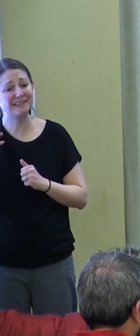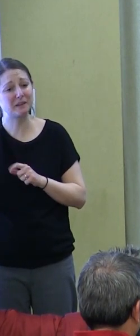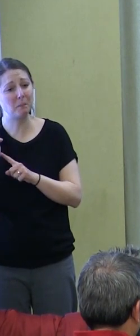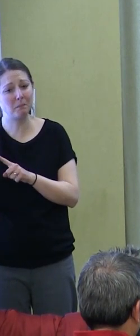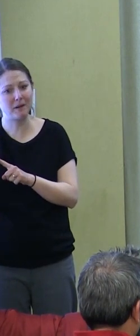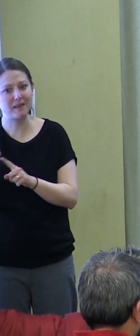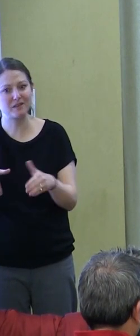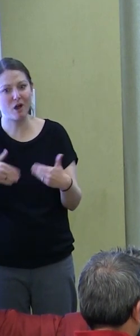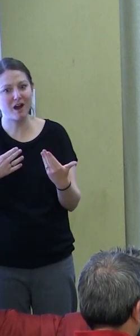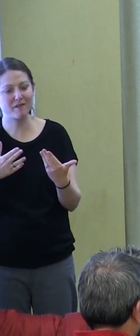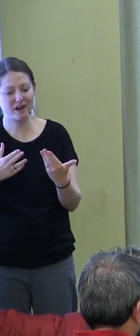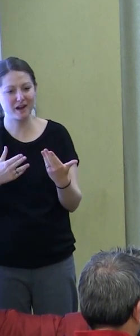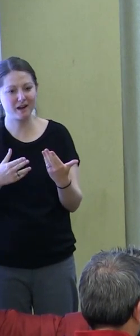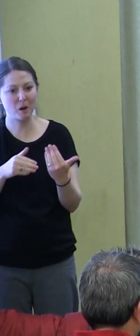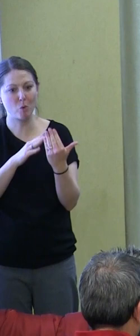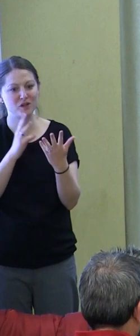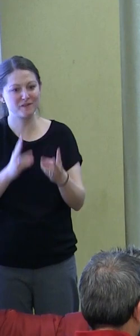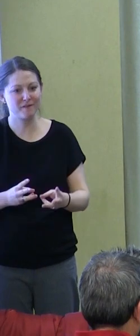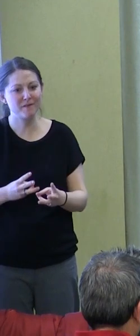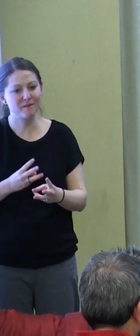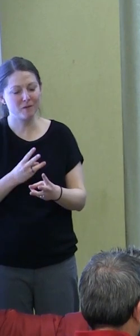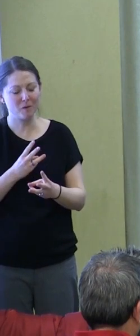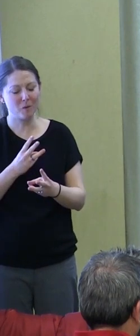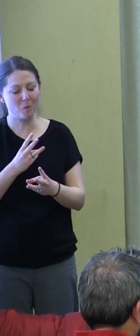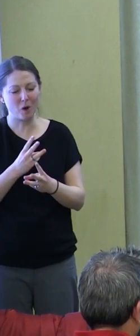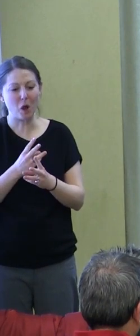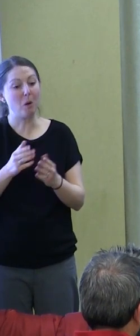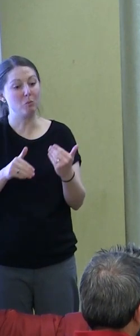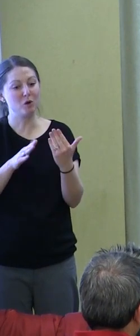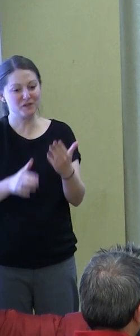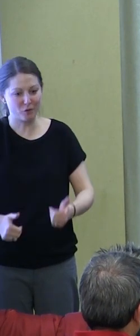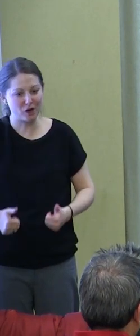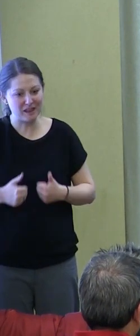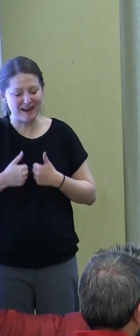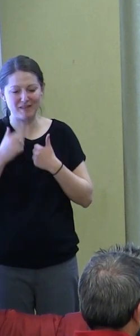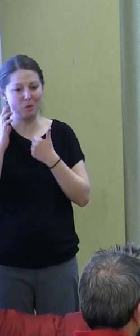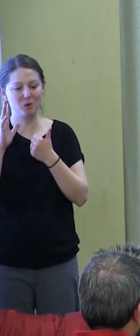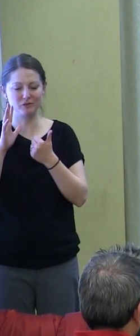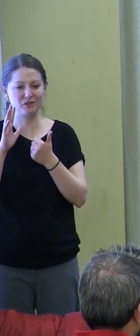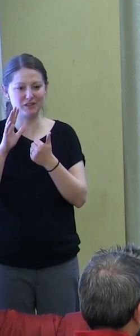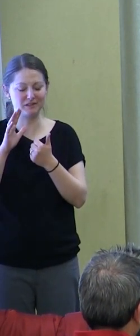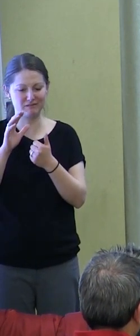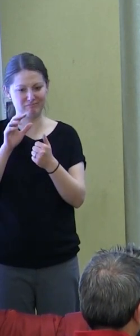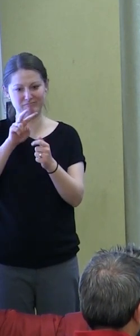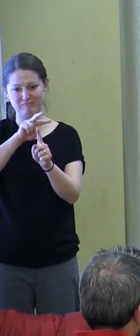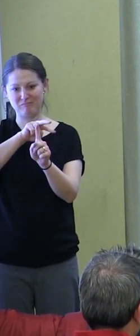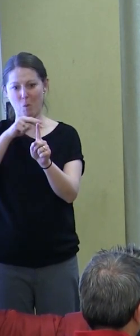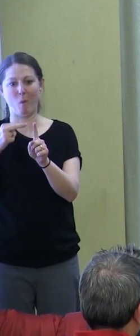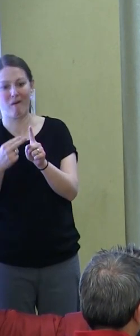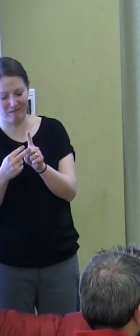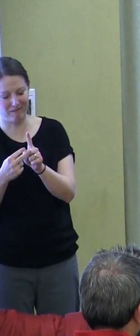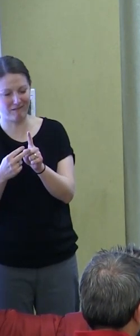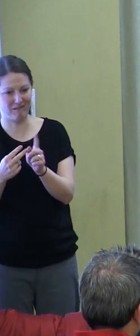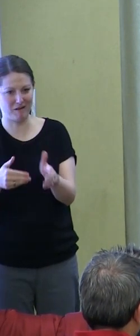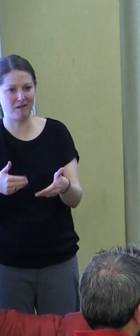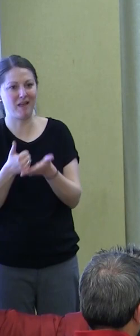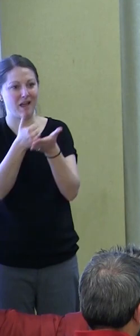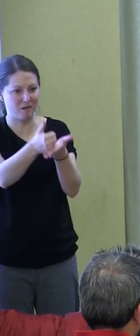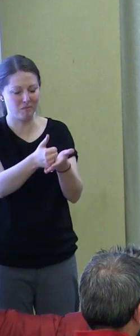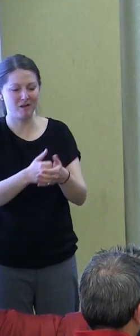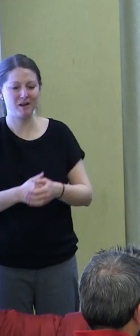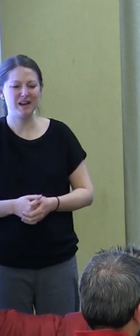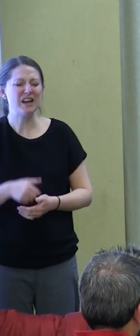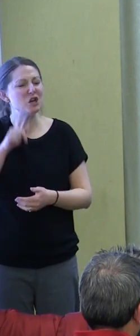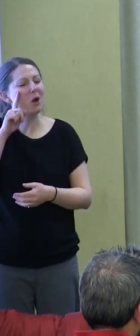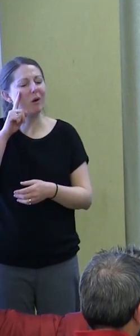offering us a way of life that can reorient us, redirect us in new action. Now, a lot of folks, if I said the word habits,